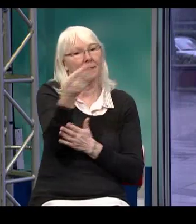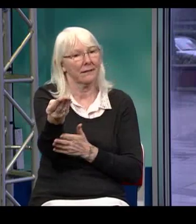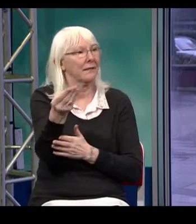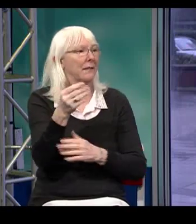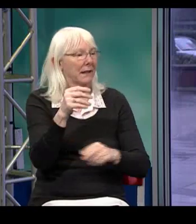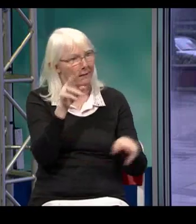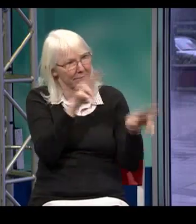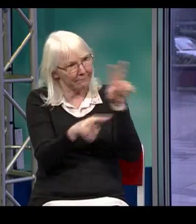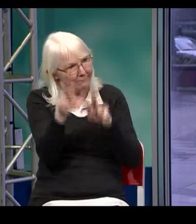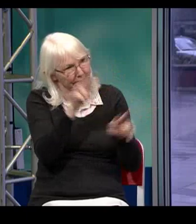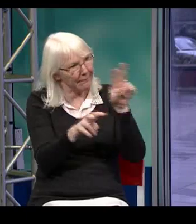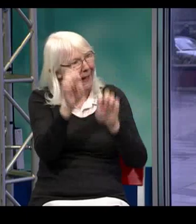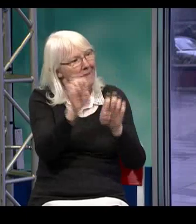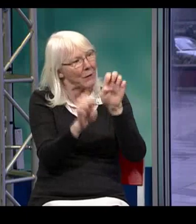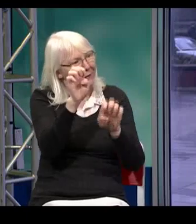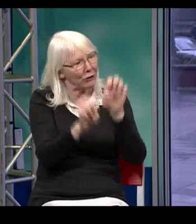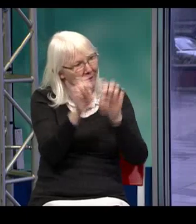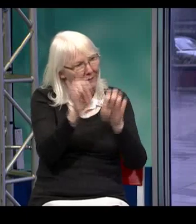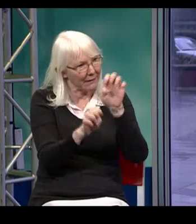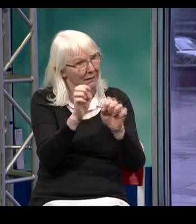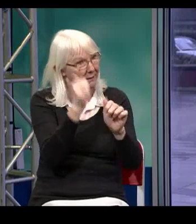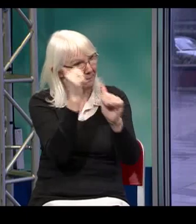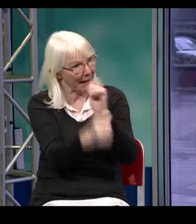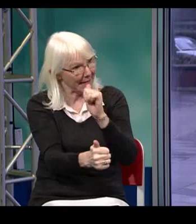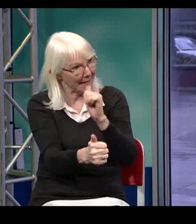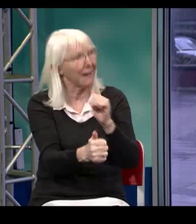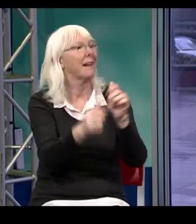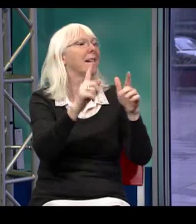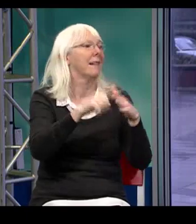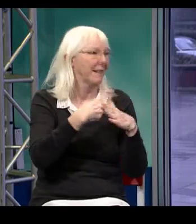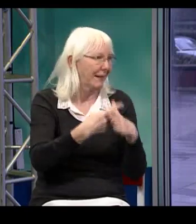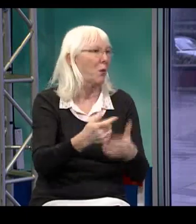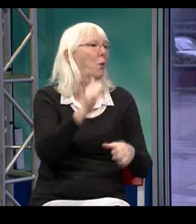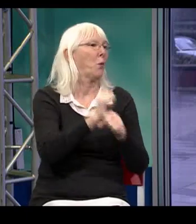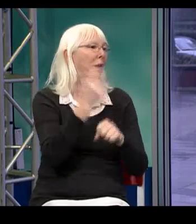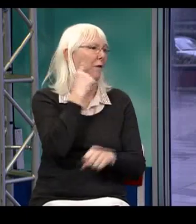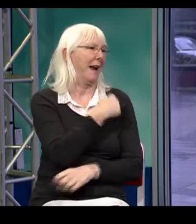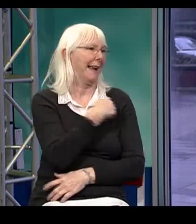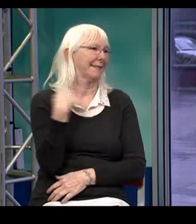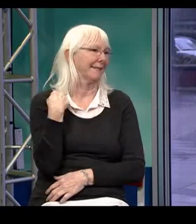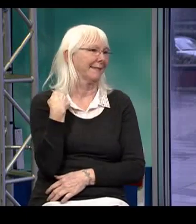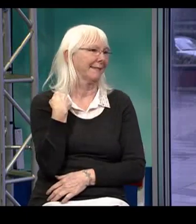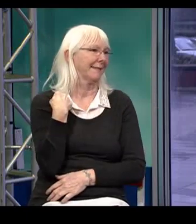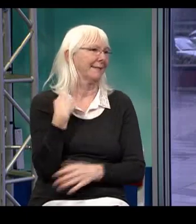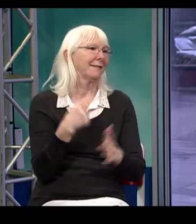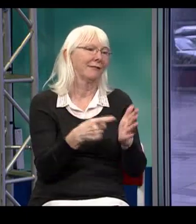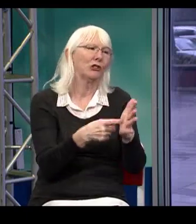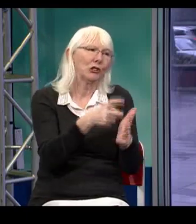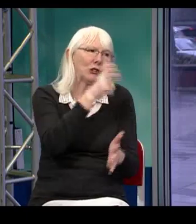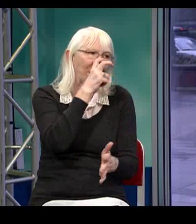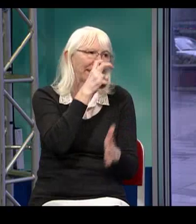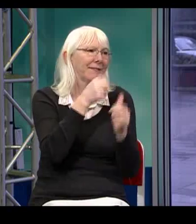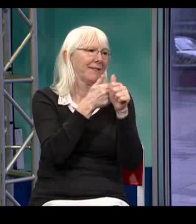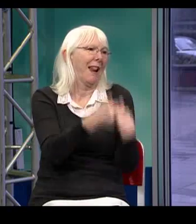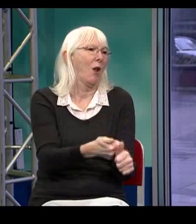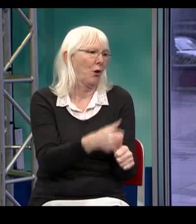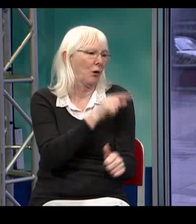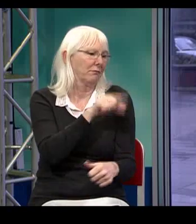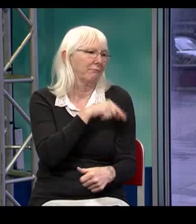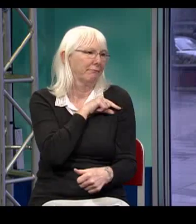And then this tape, this sample is then given to a team for evaluation. And once they're successful on that and they've